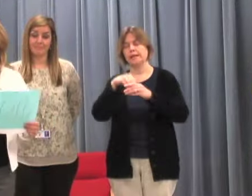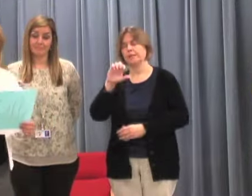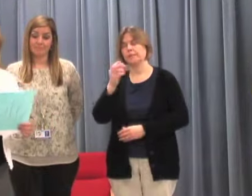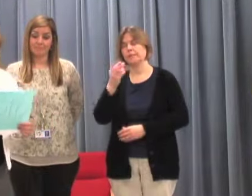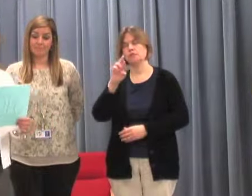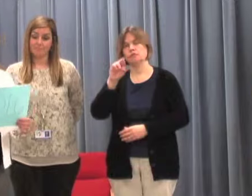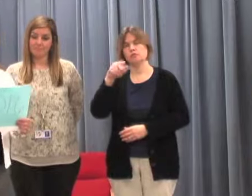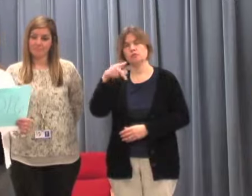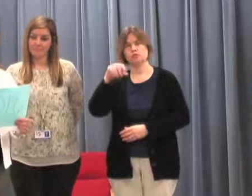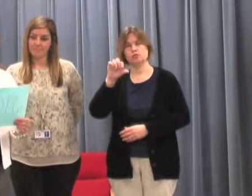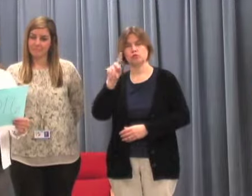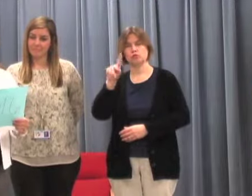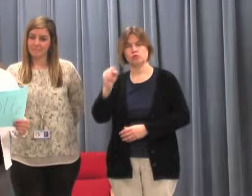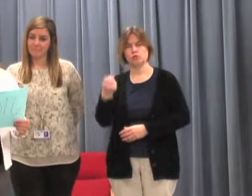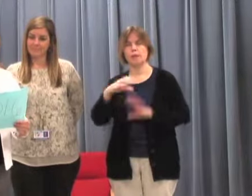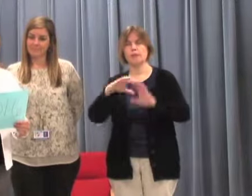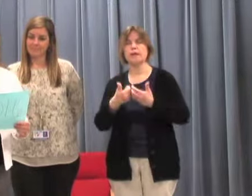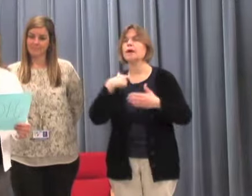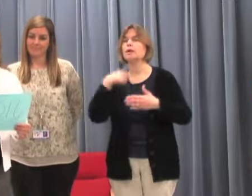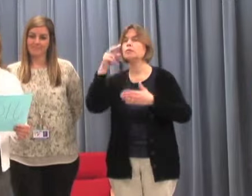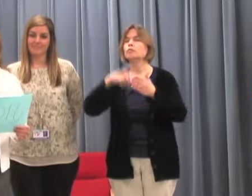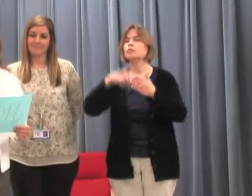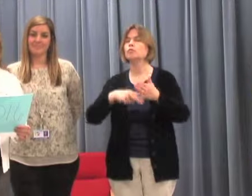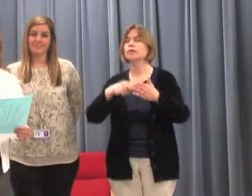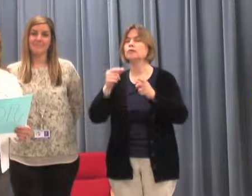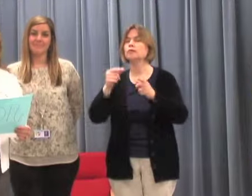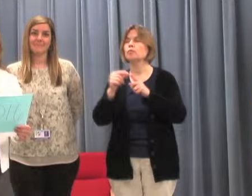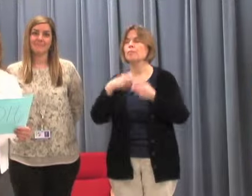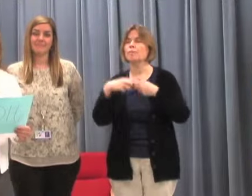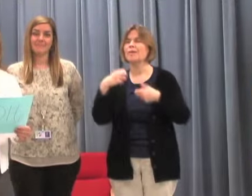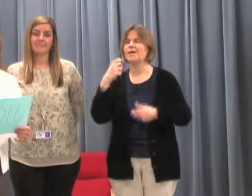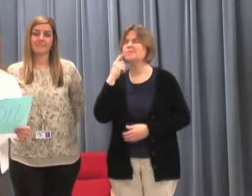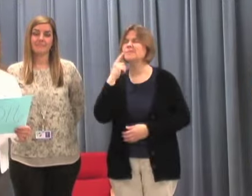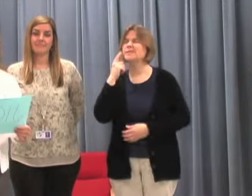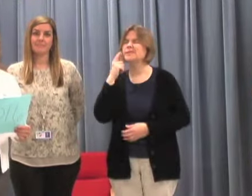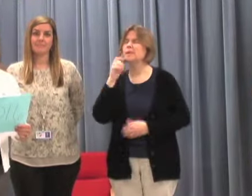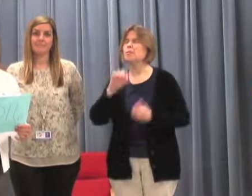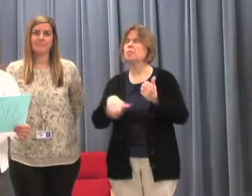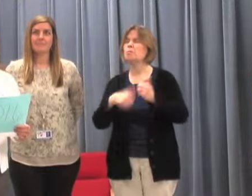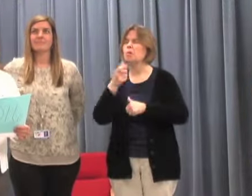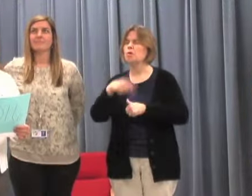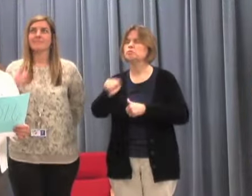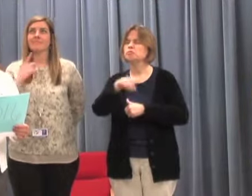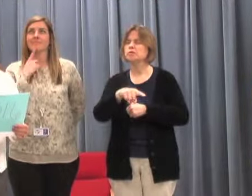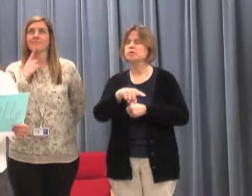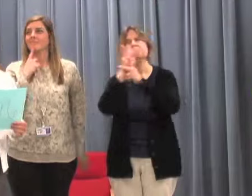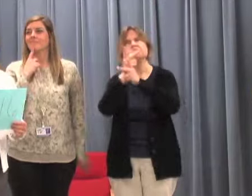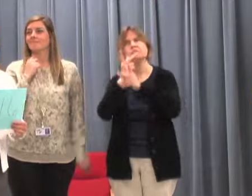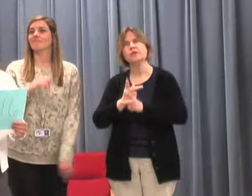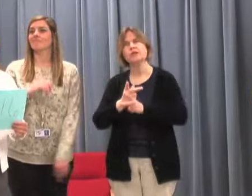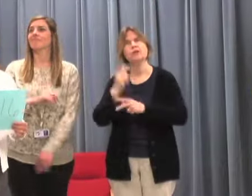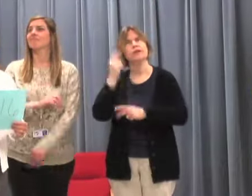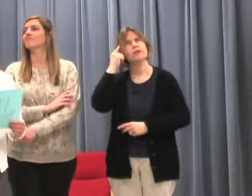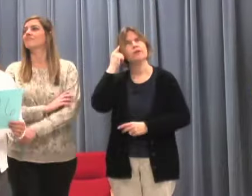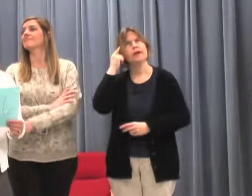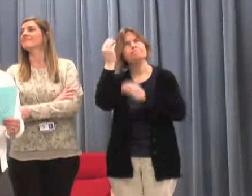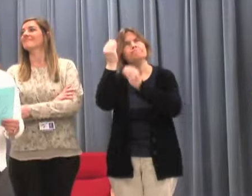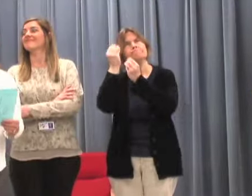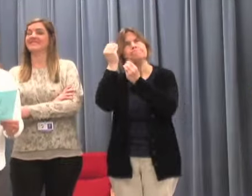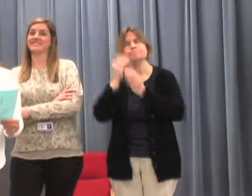word problem. I'm thinking most of you can do this in your head. I sure hope so.